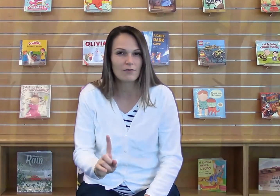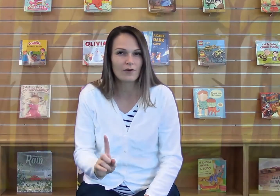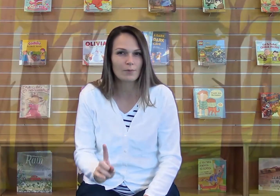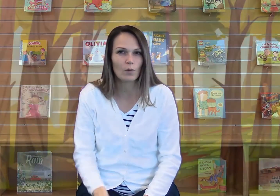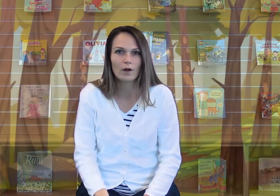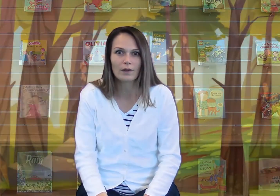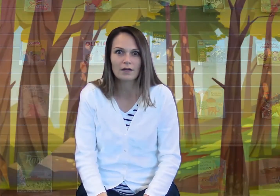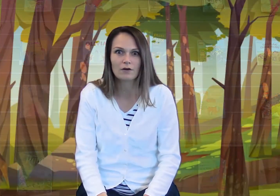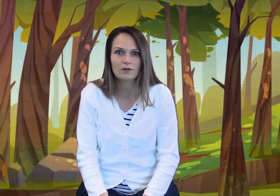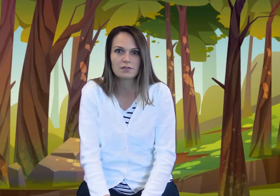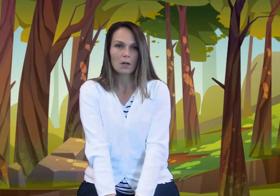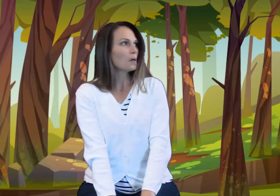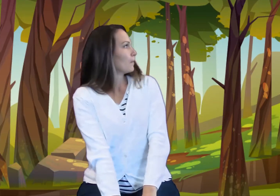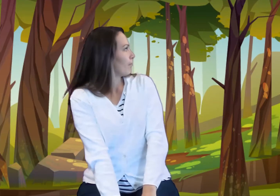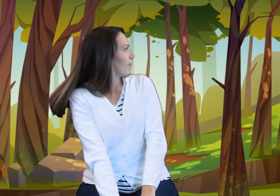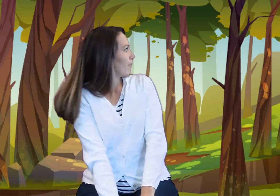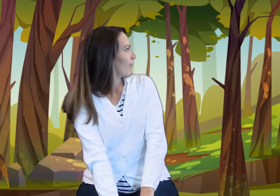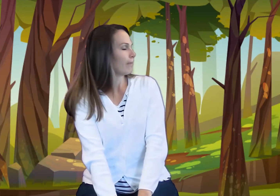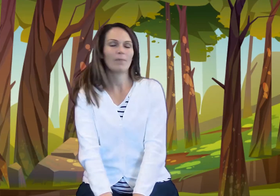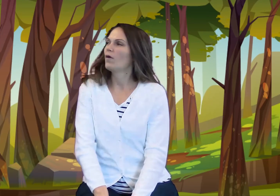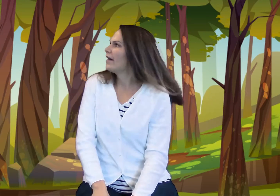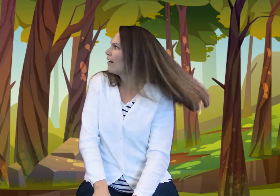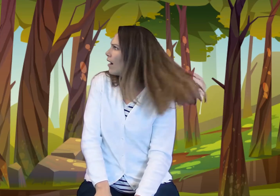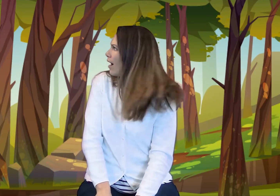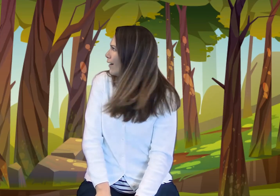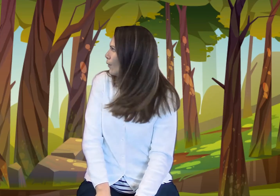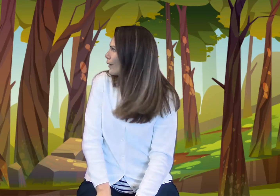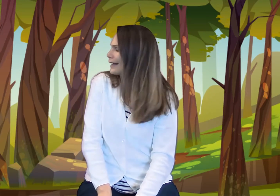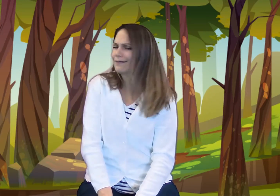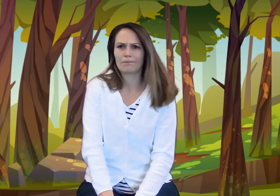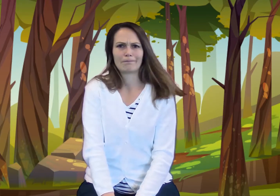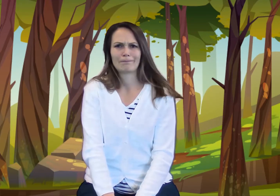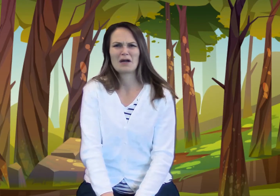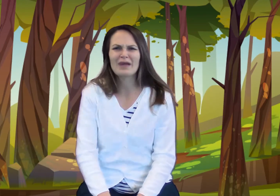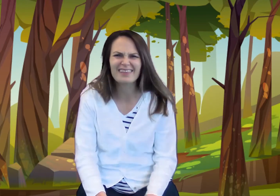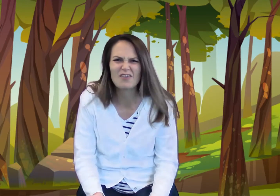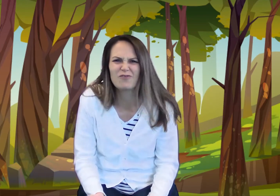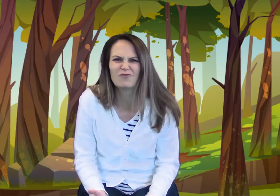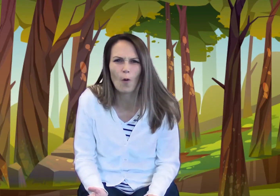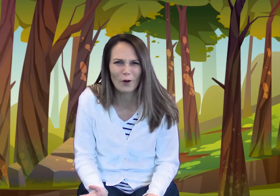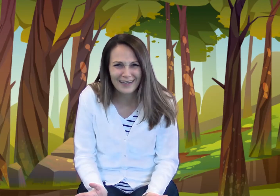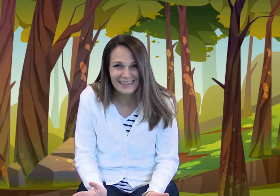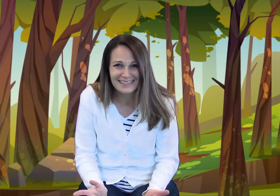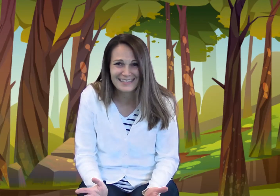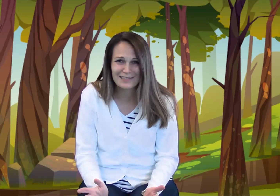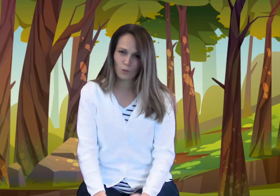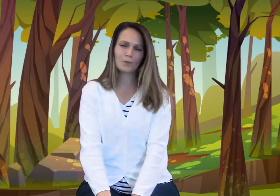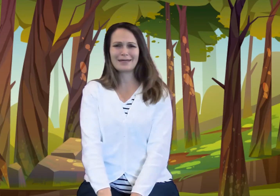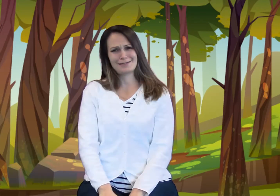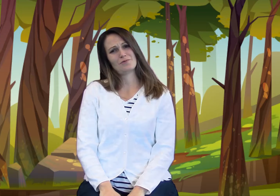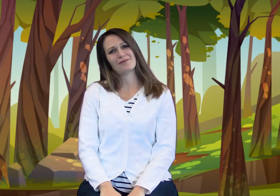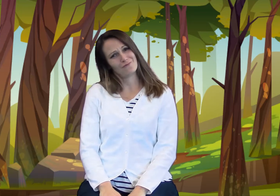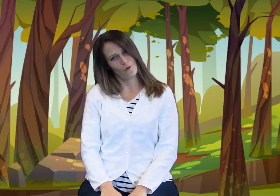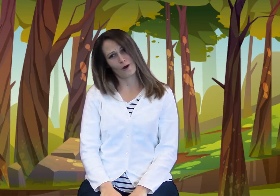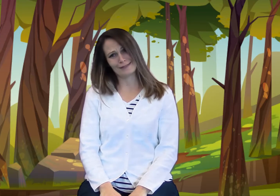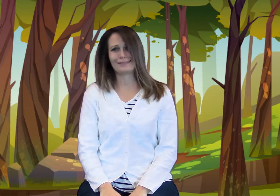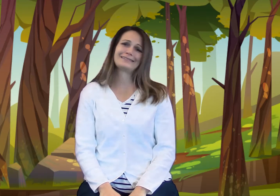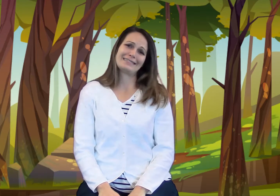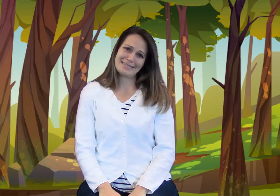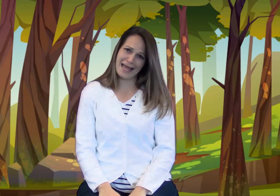a friend, but where are we going to go first? Where are we? In the forest? What are we going to do in the forest today?